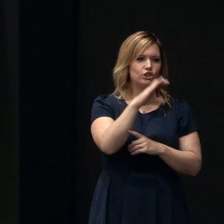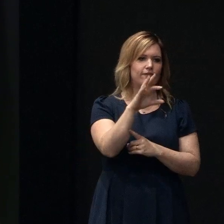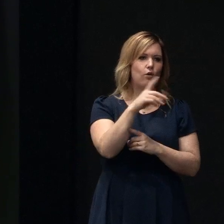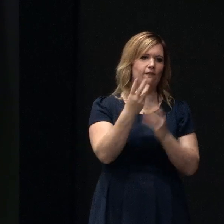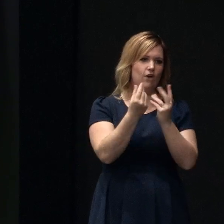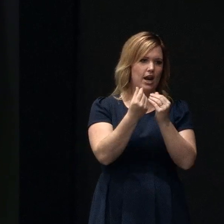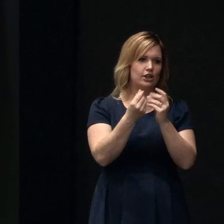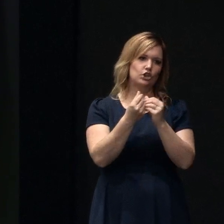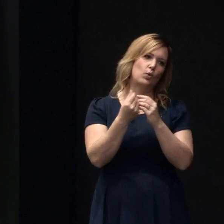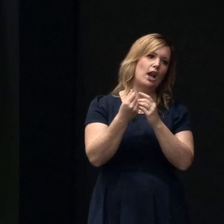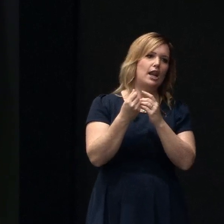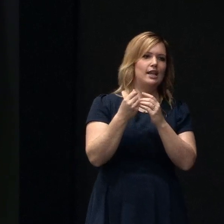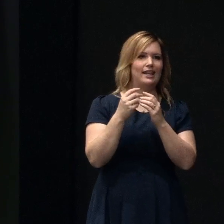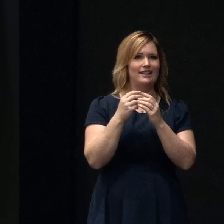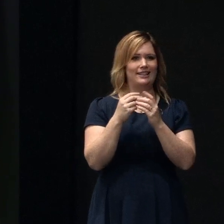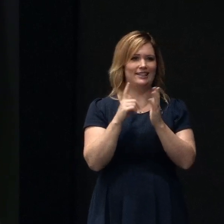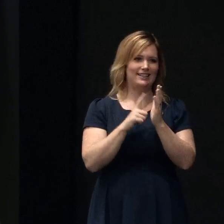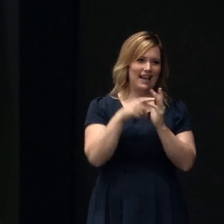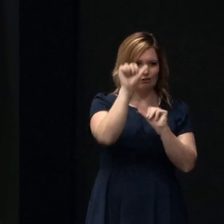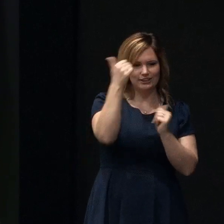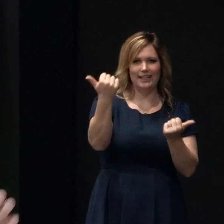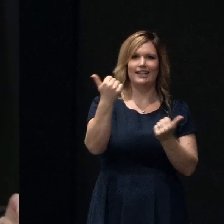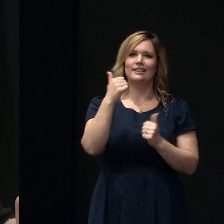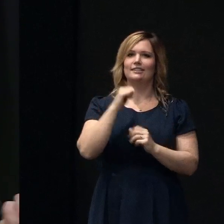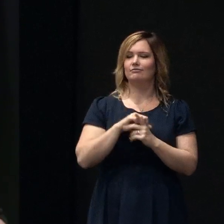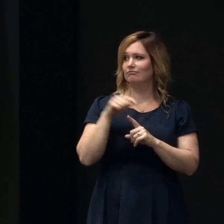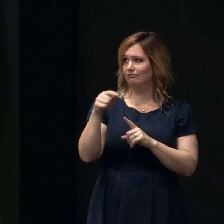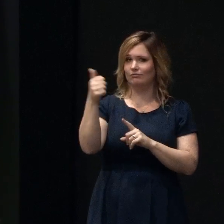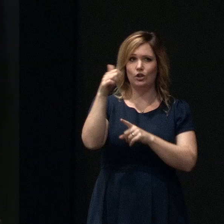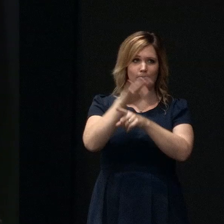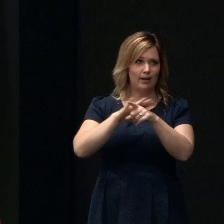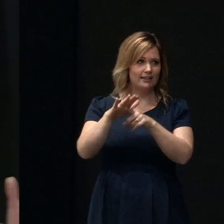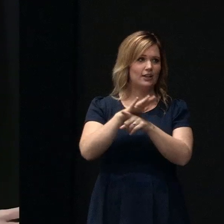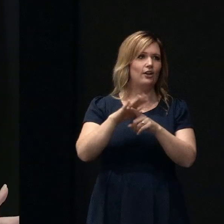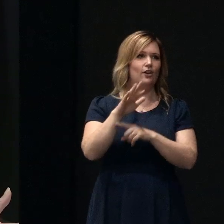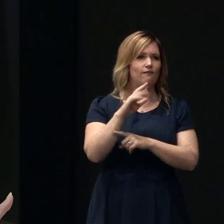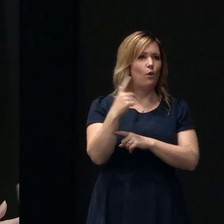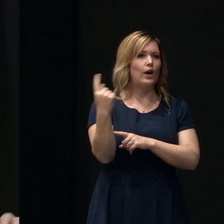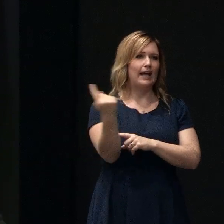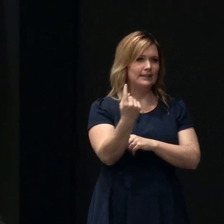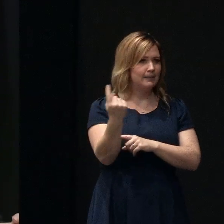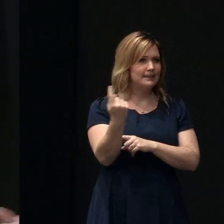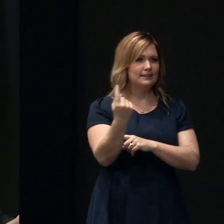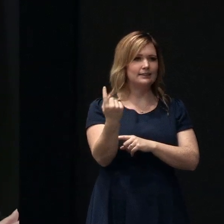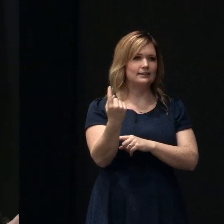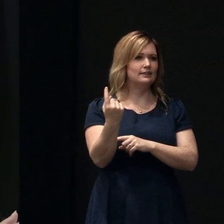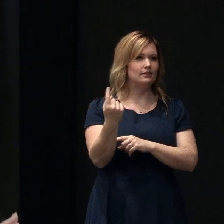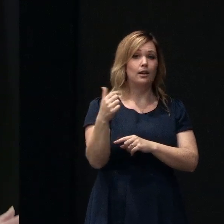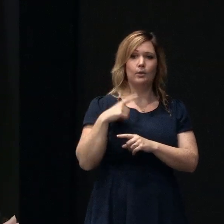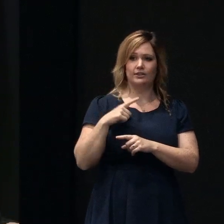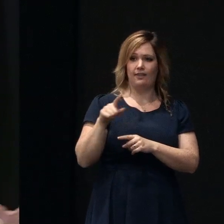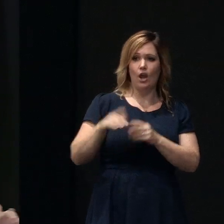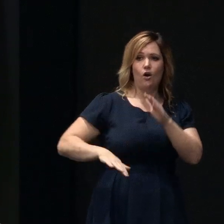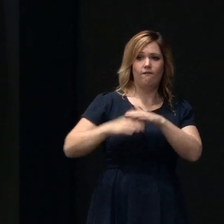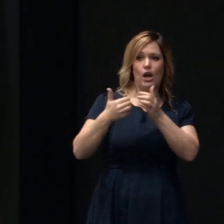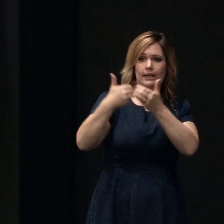which is the sorted website is a good point for some independent I guess because they are completely independent